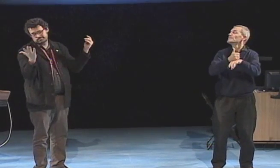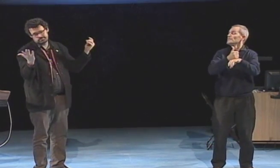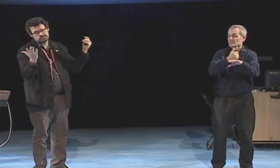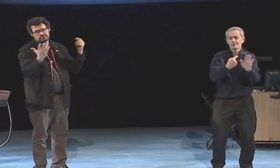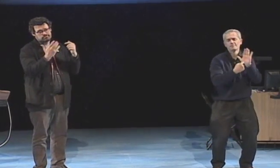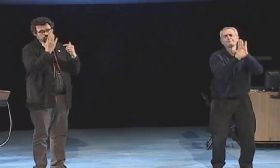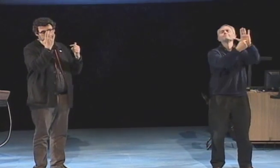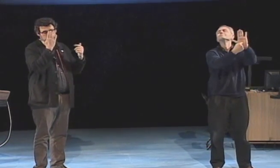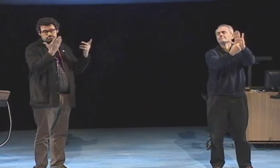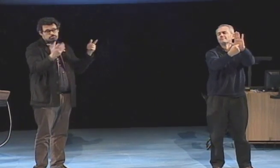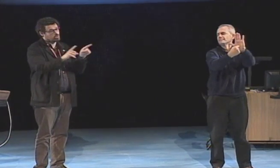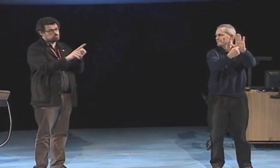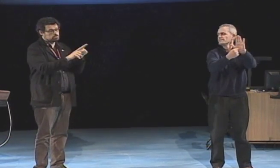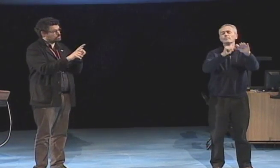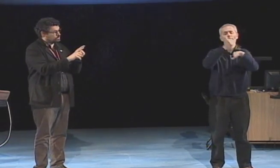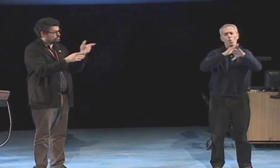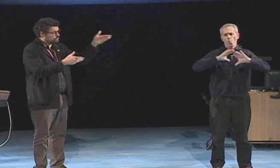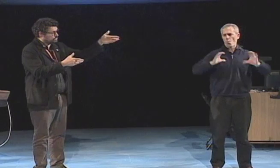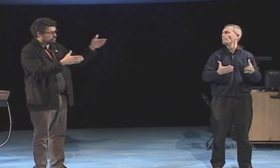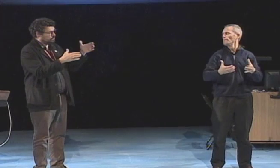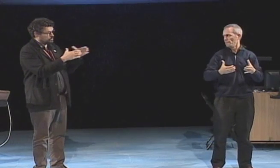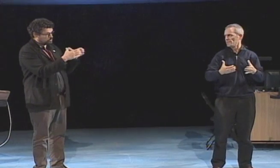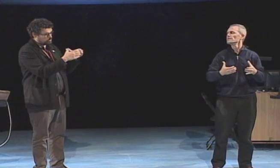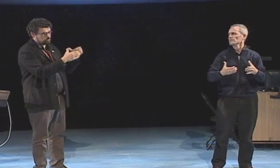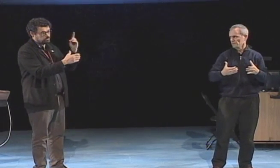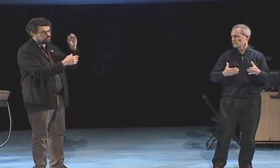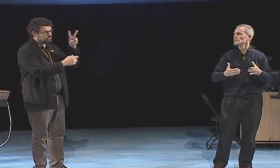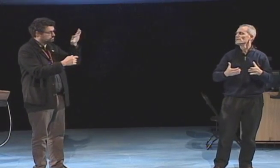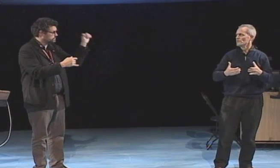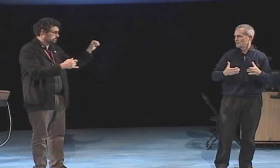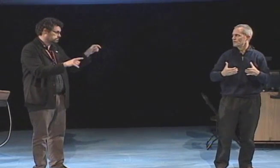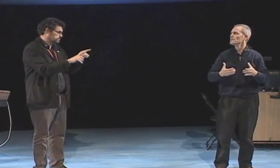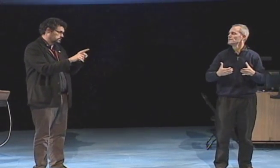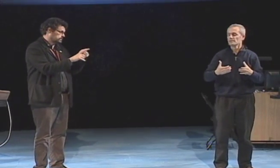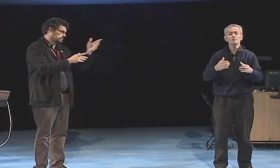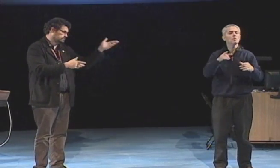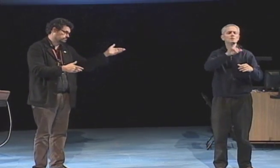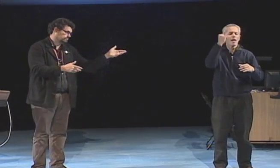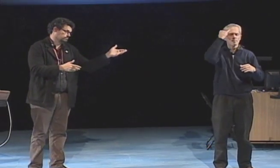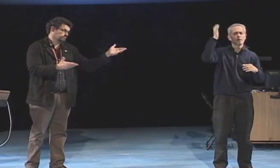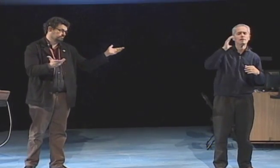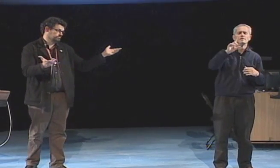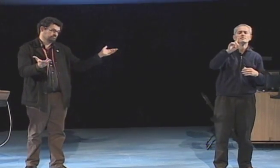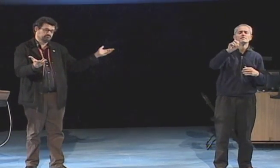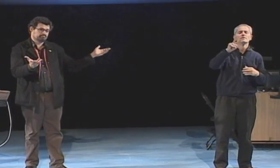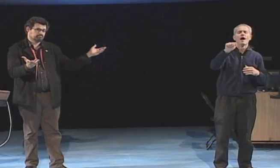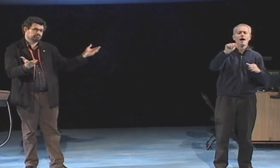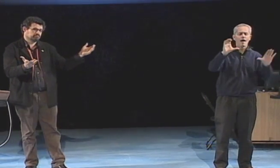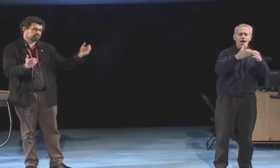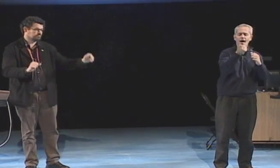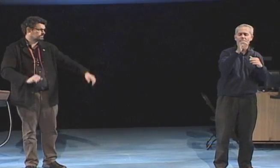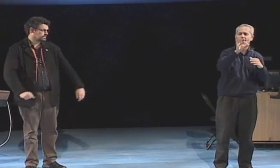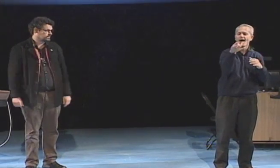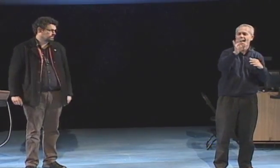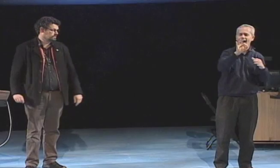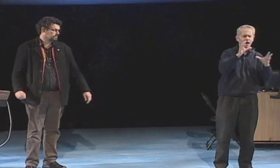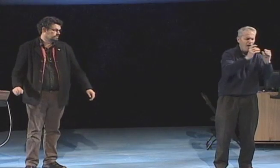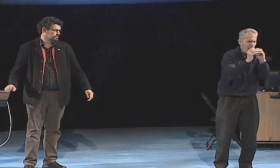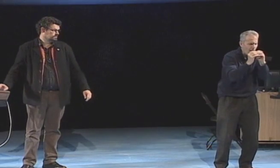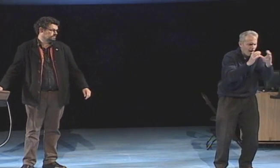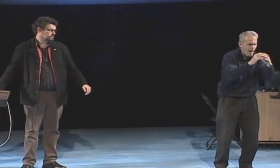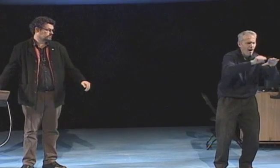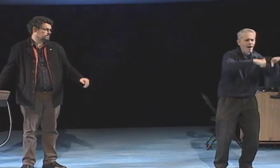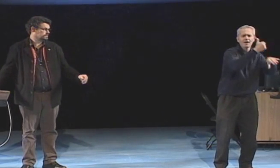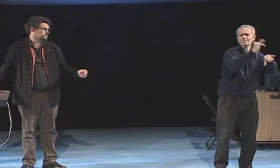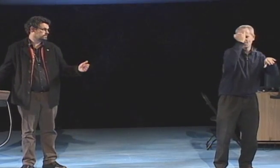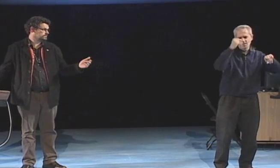I engaged with other people and I established a group much like